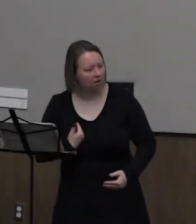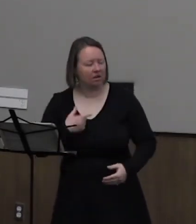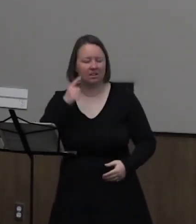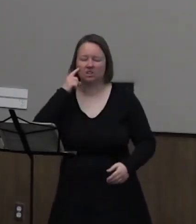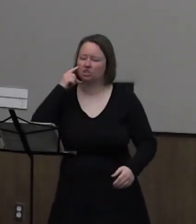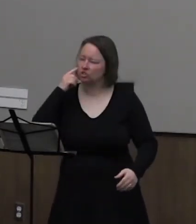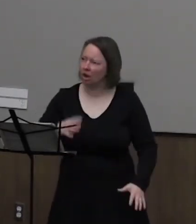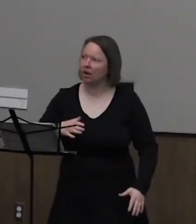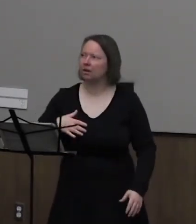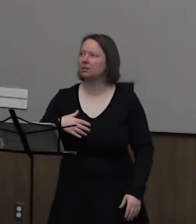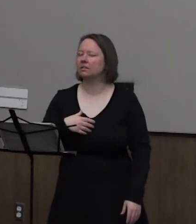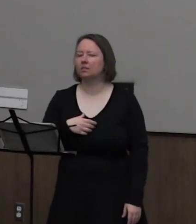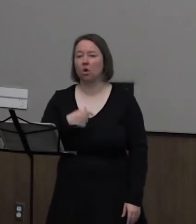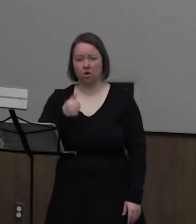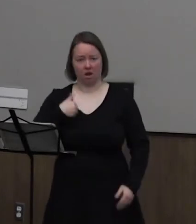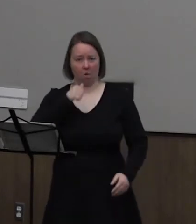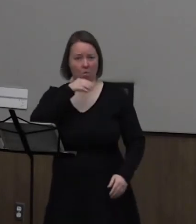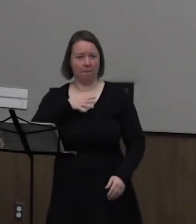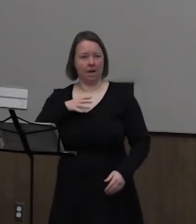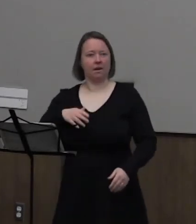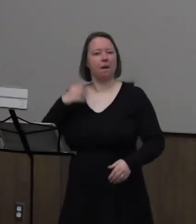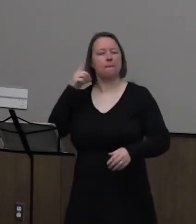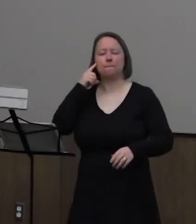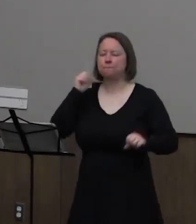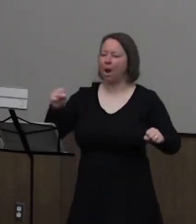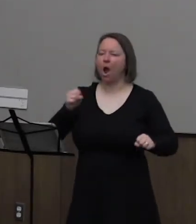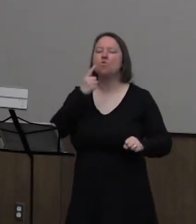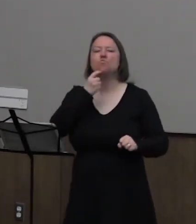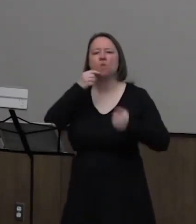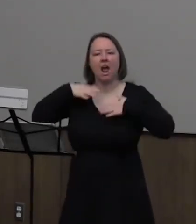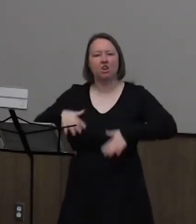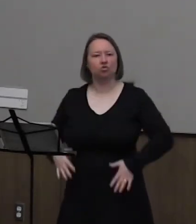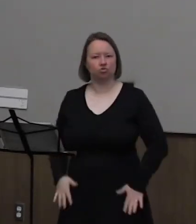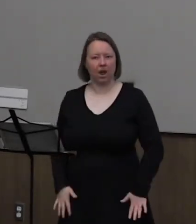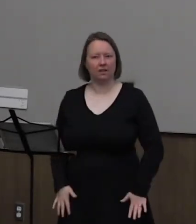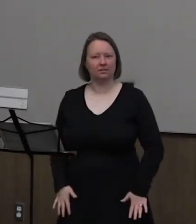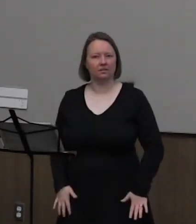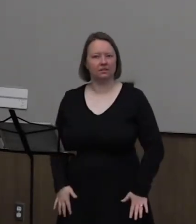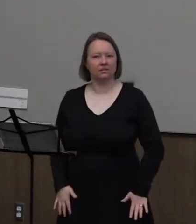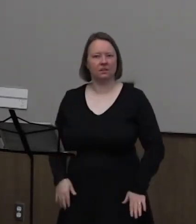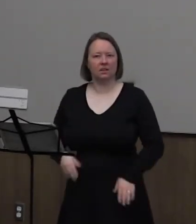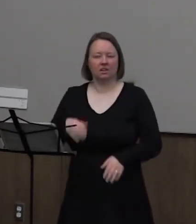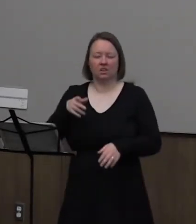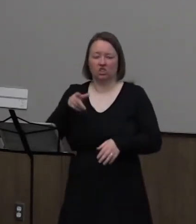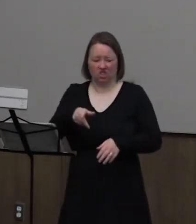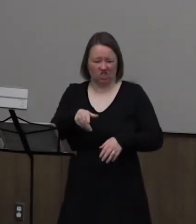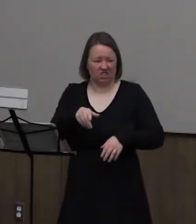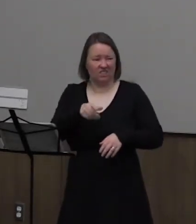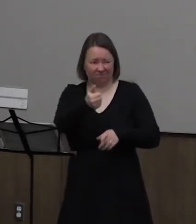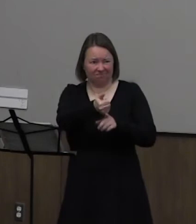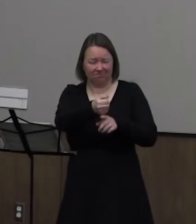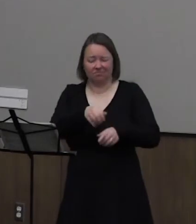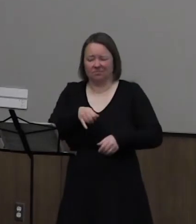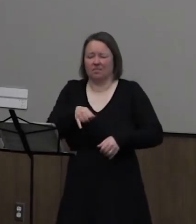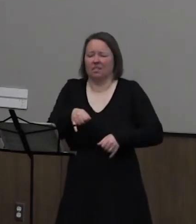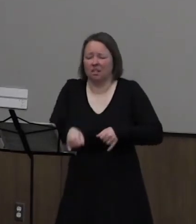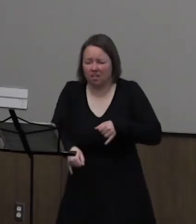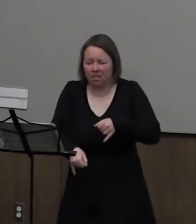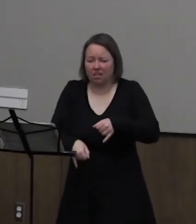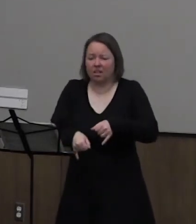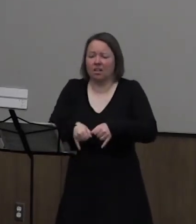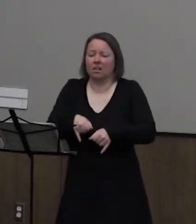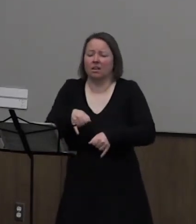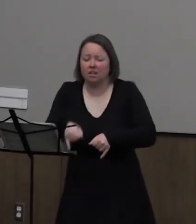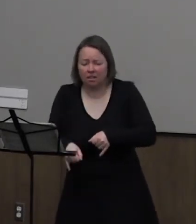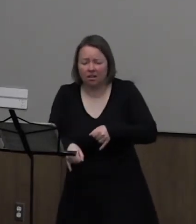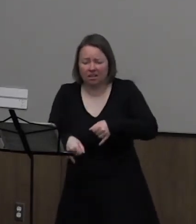A young woman in a bright red dress was painfully hobbling down the street, in